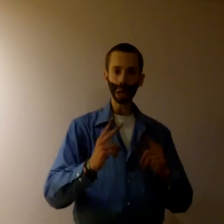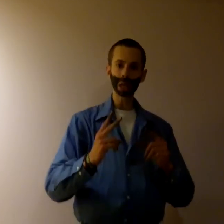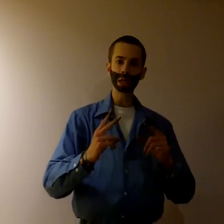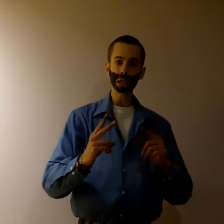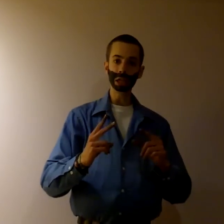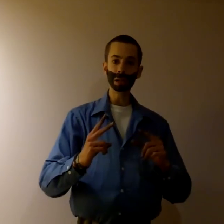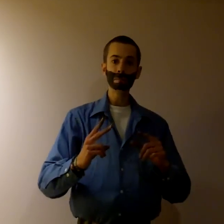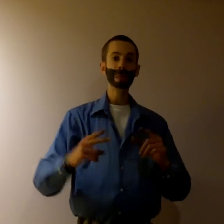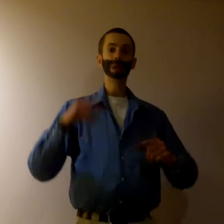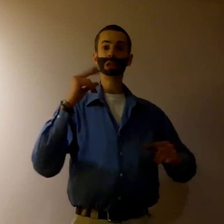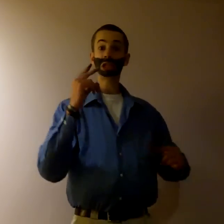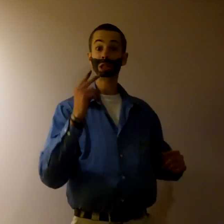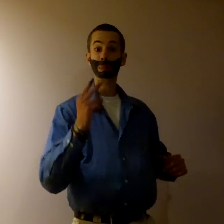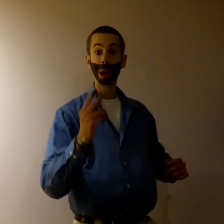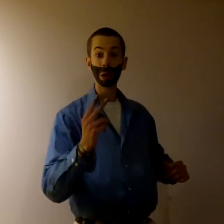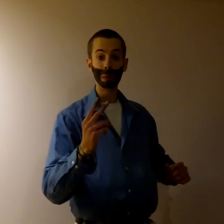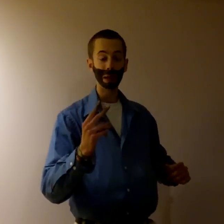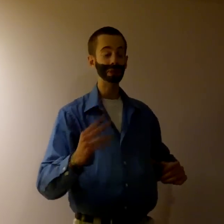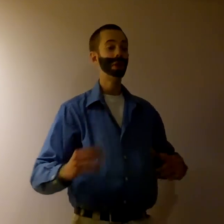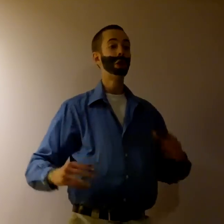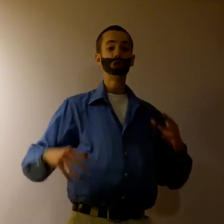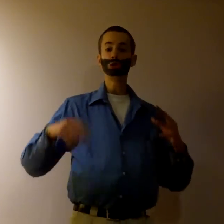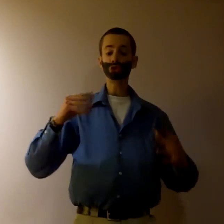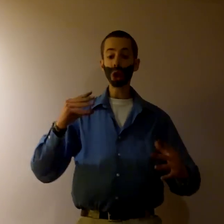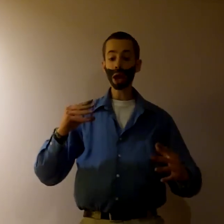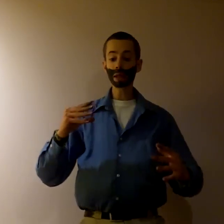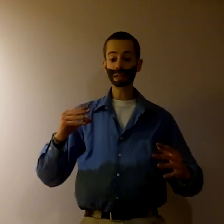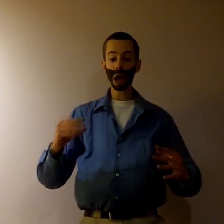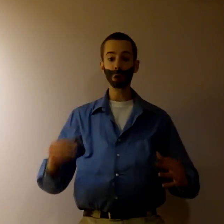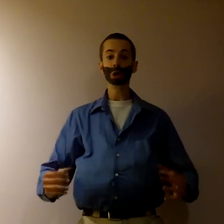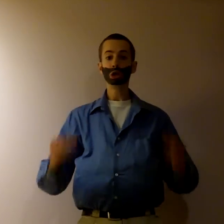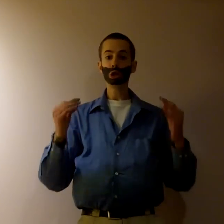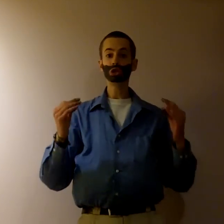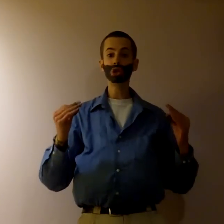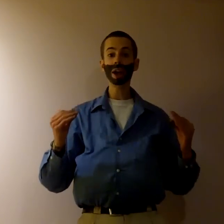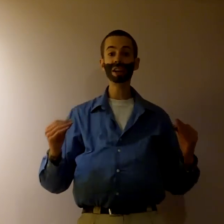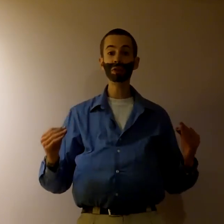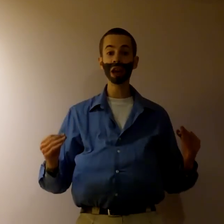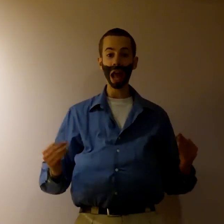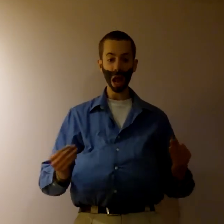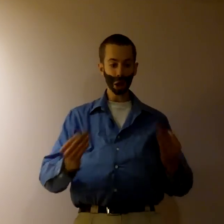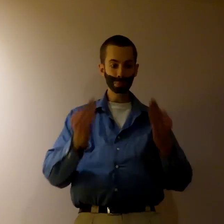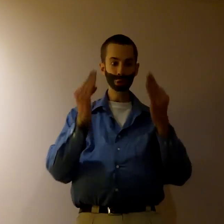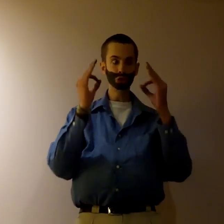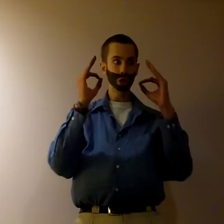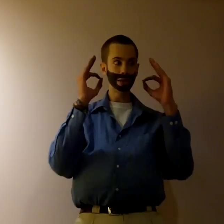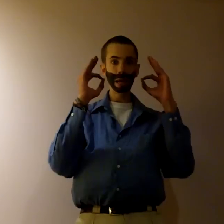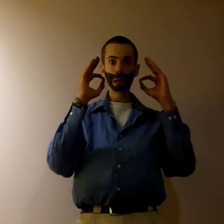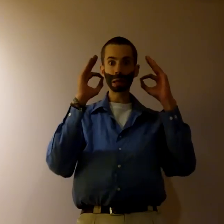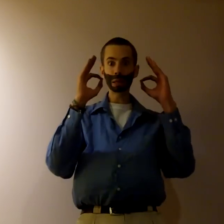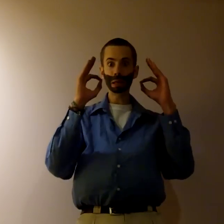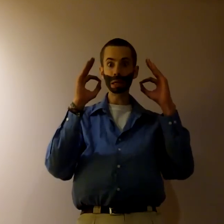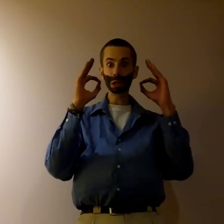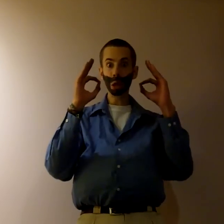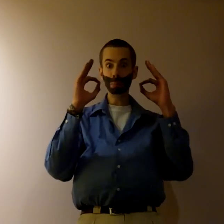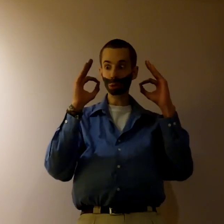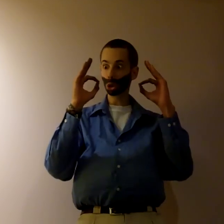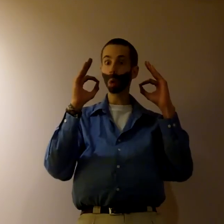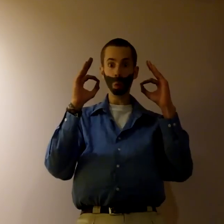second E is experiment. So try these out. You can try different hand mudras, like the Gila Mudra,